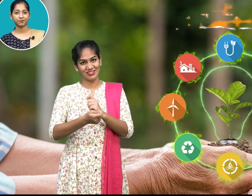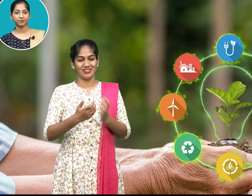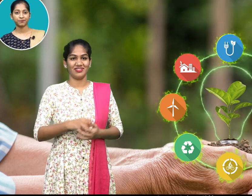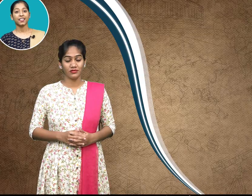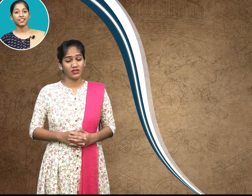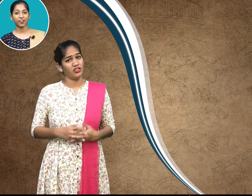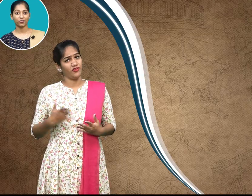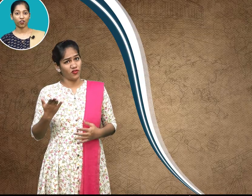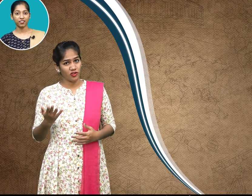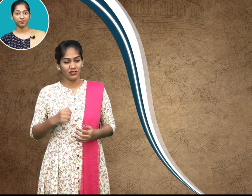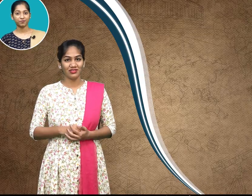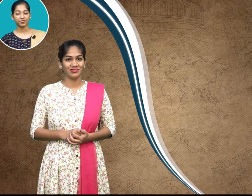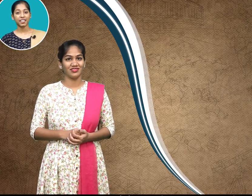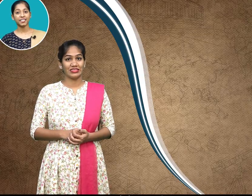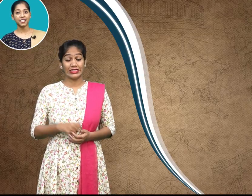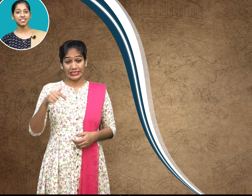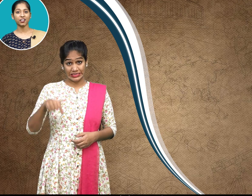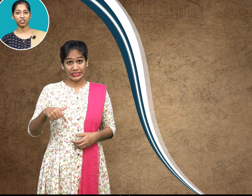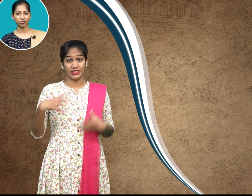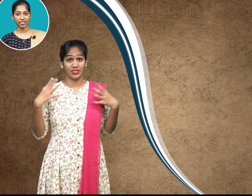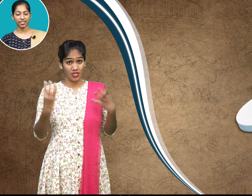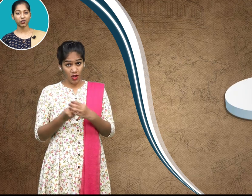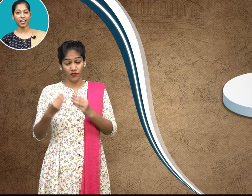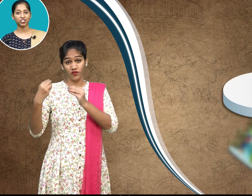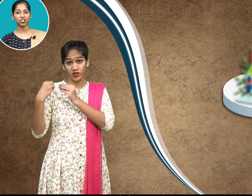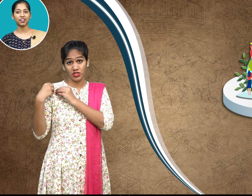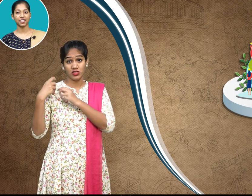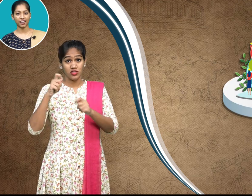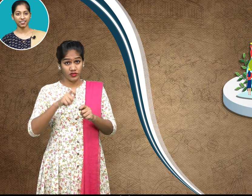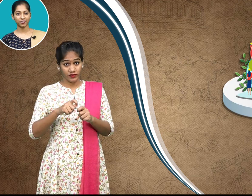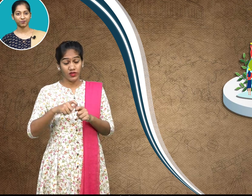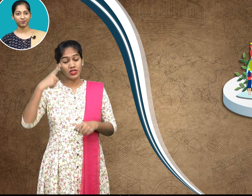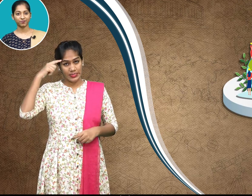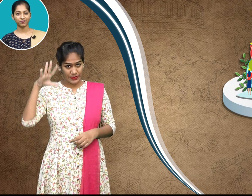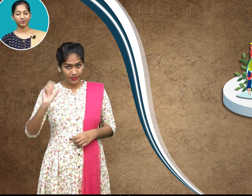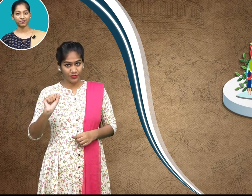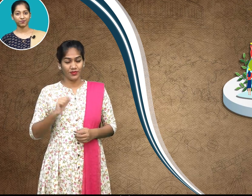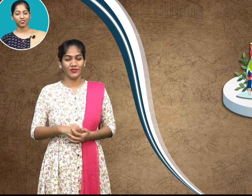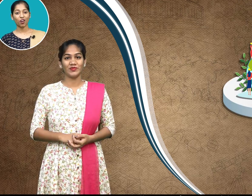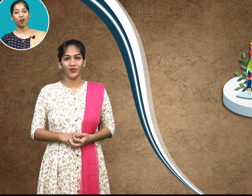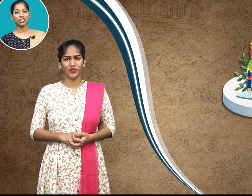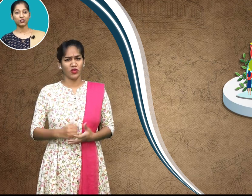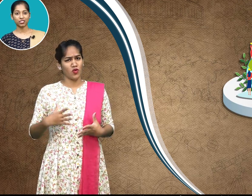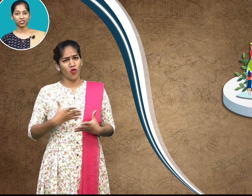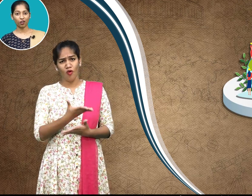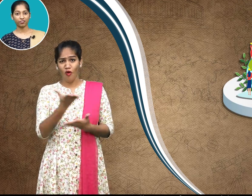therefore it is our duty to ensure that all uses of